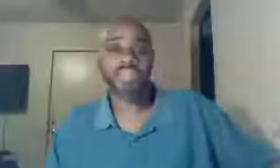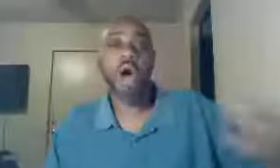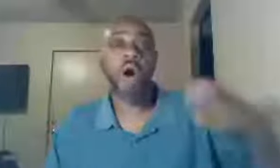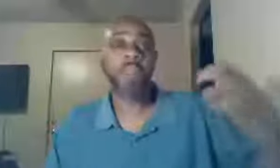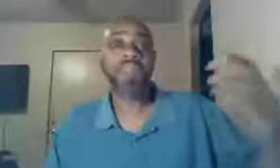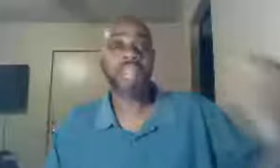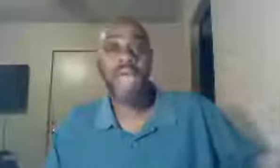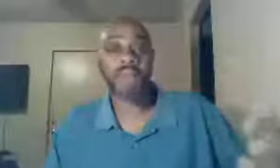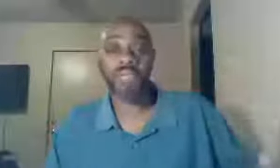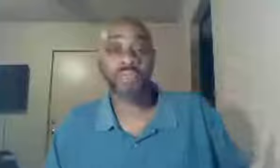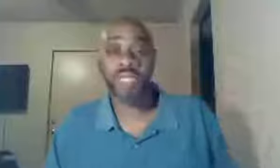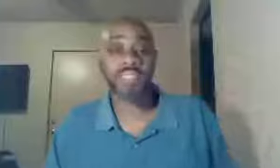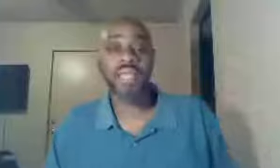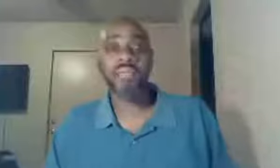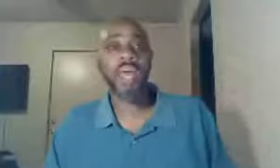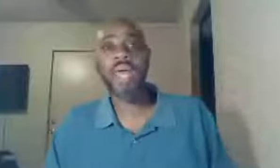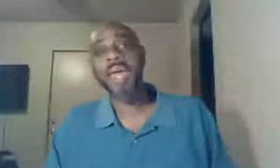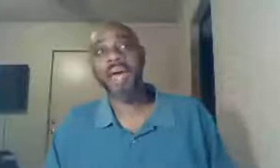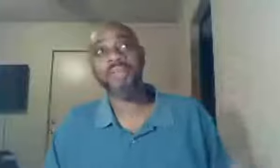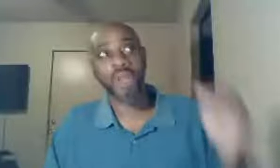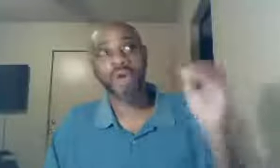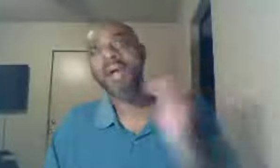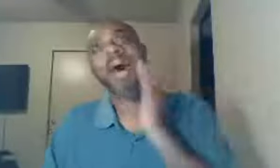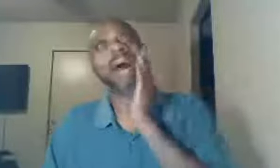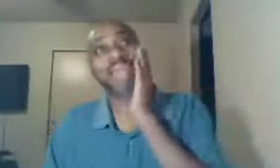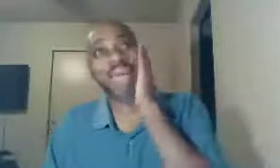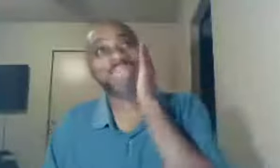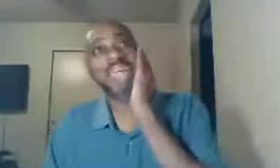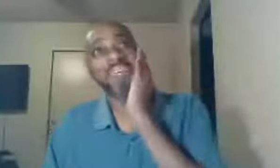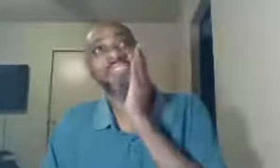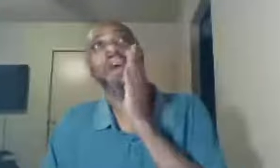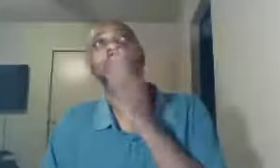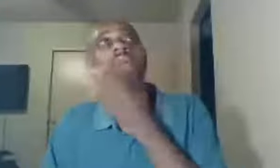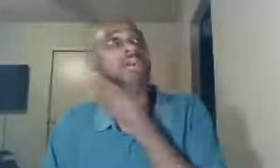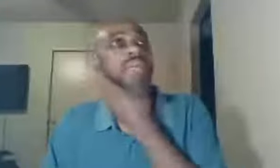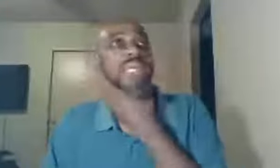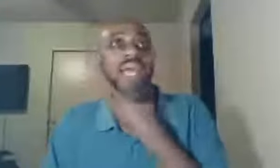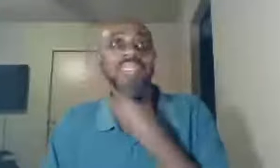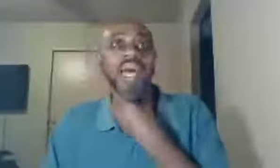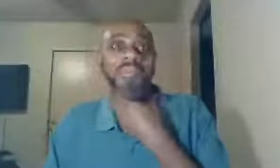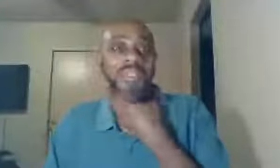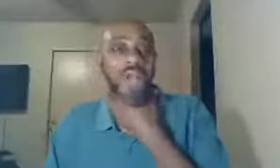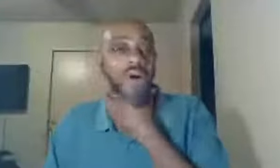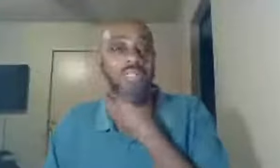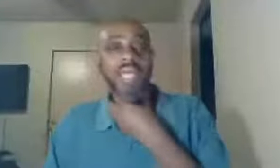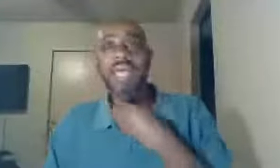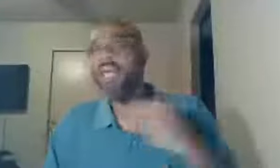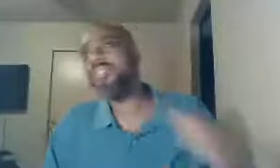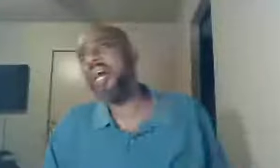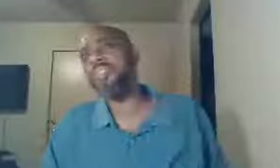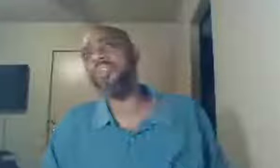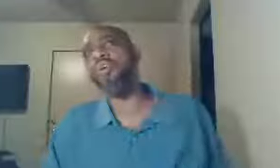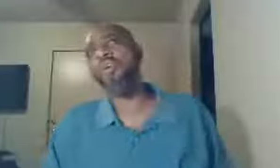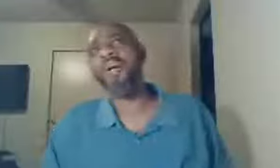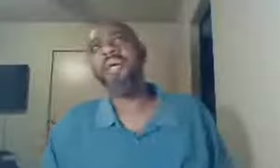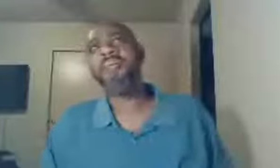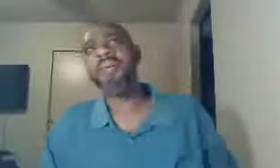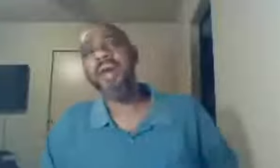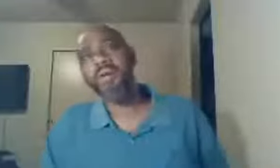songs, had been written, well, you know, I like David's songs, I don't really like Solomon's songs, and them sons of Korah, I mean, those